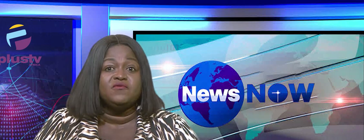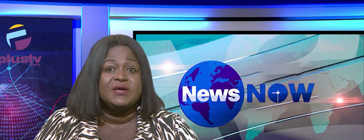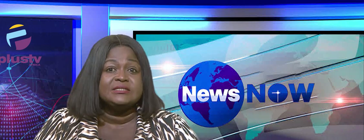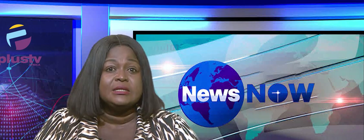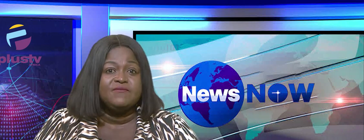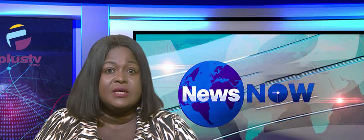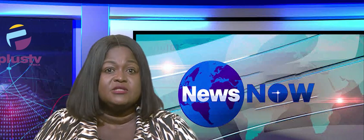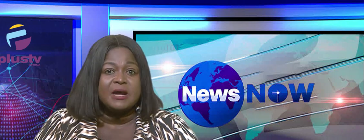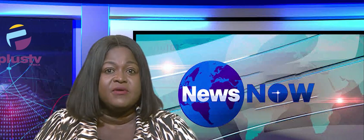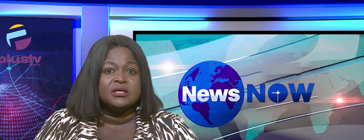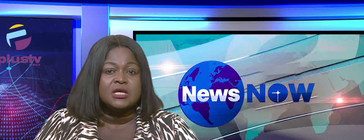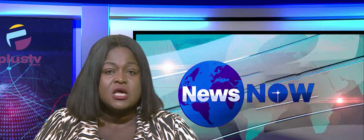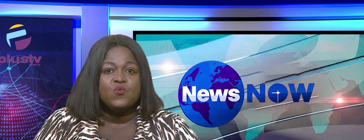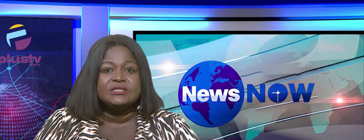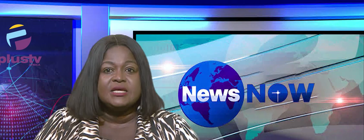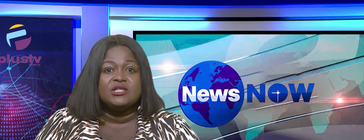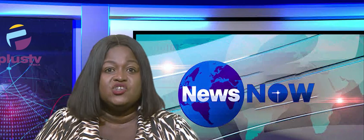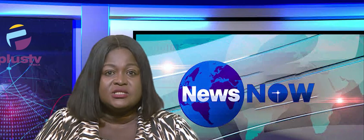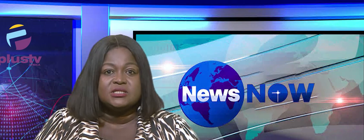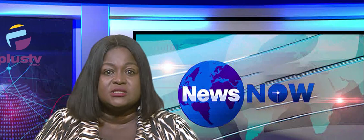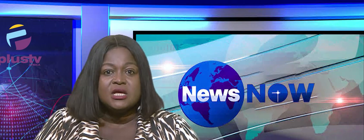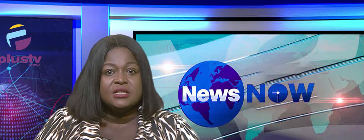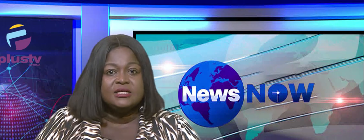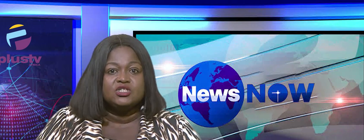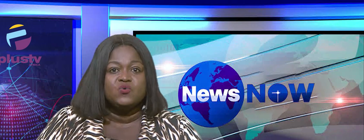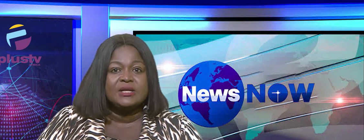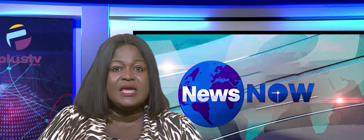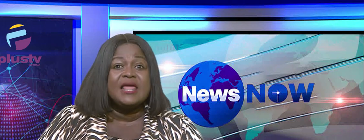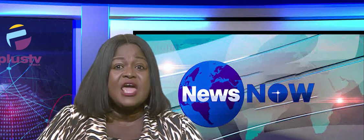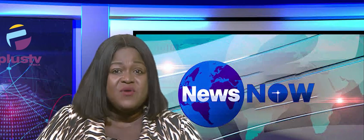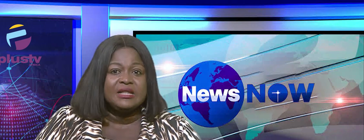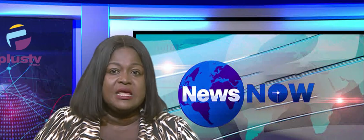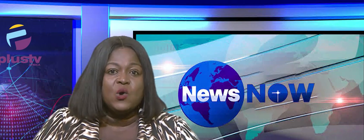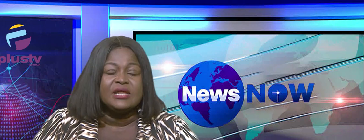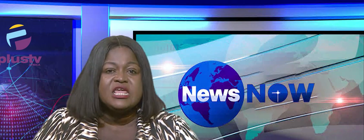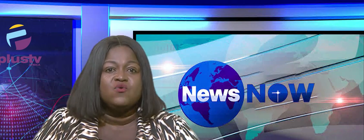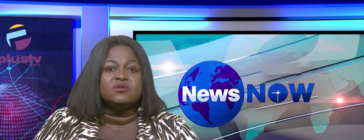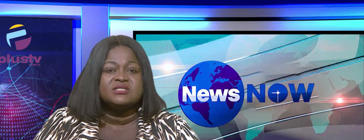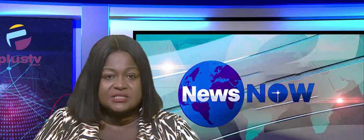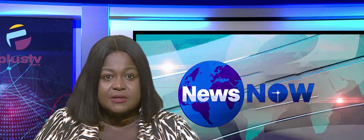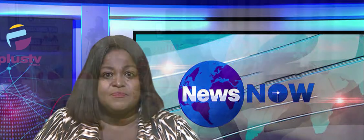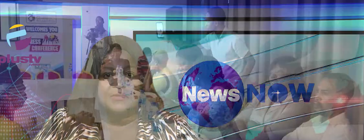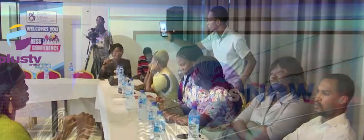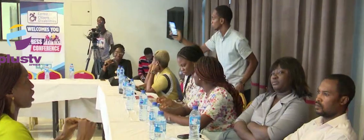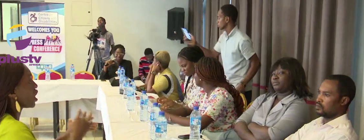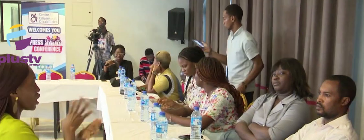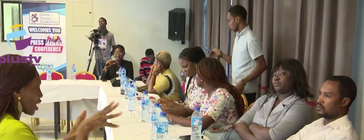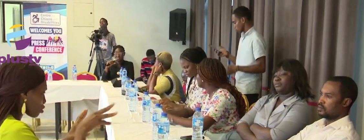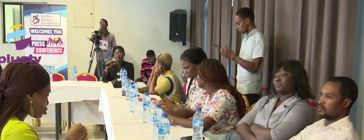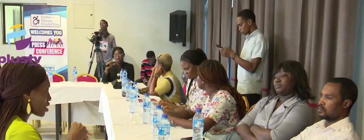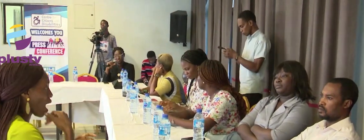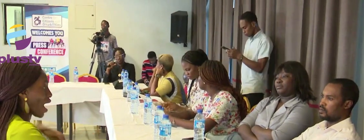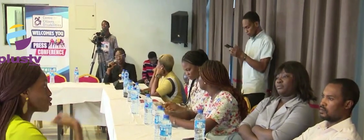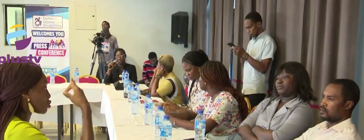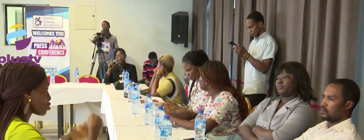often face significant barriers when seeking justice, leading to an inherently unequal system. Christian